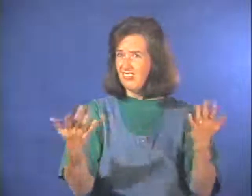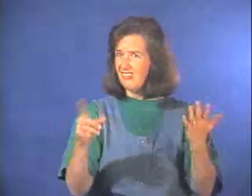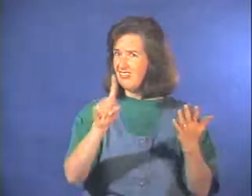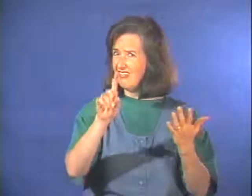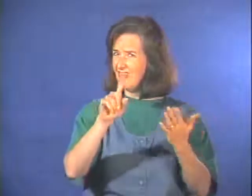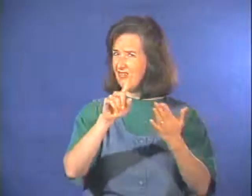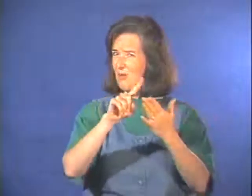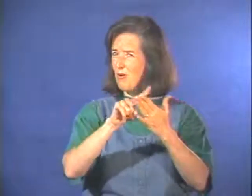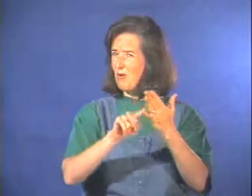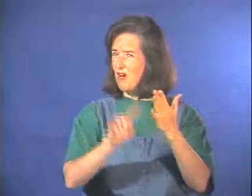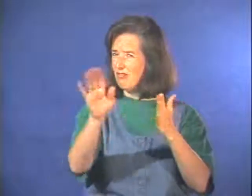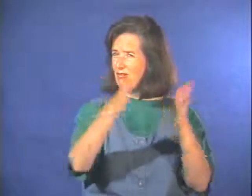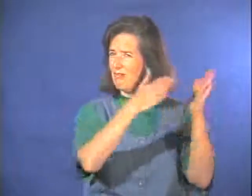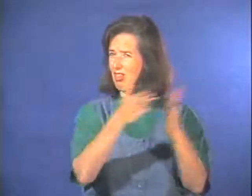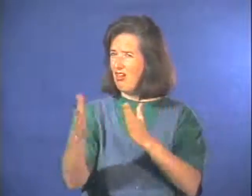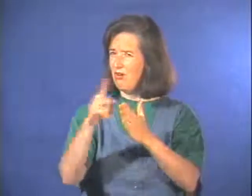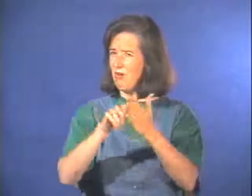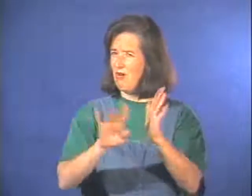How about the intention here?